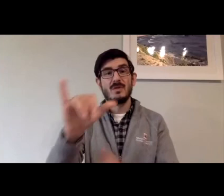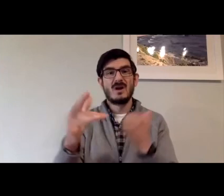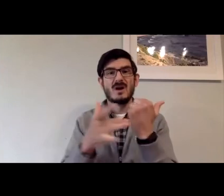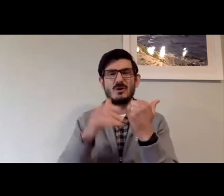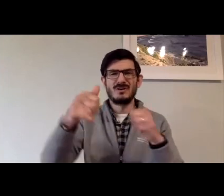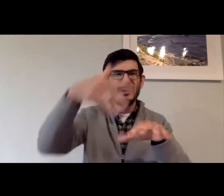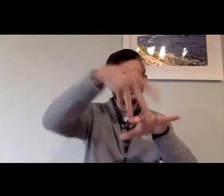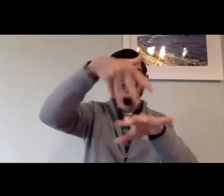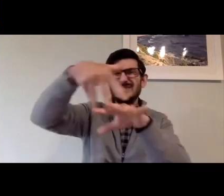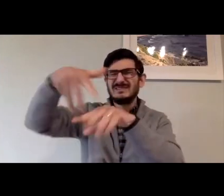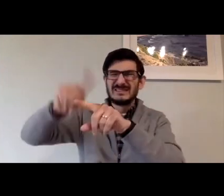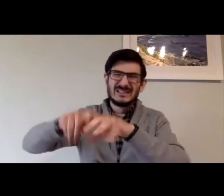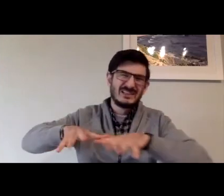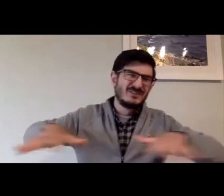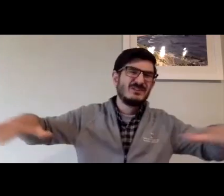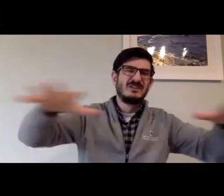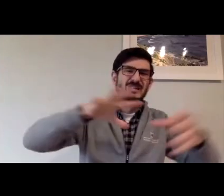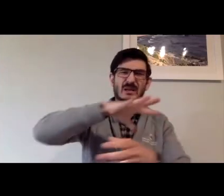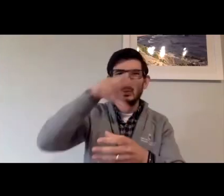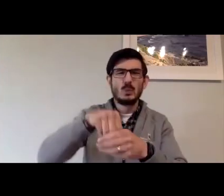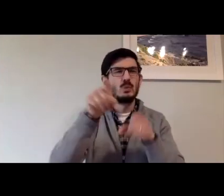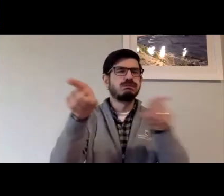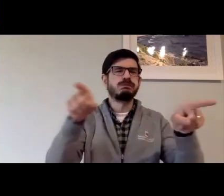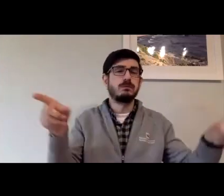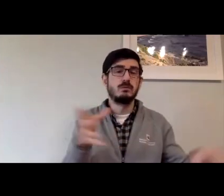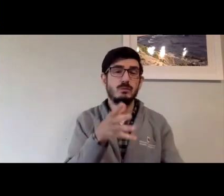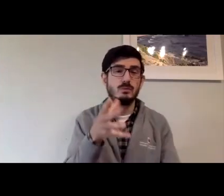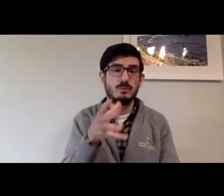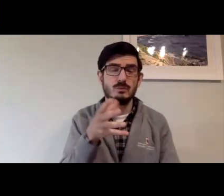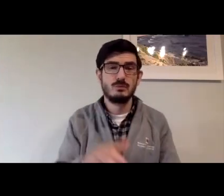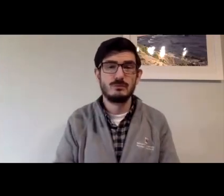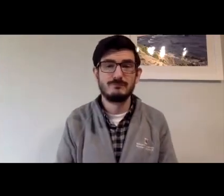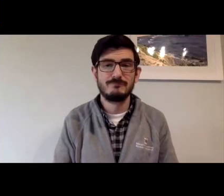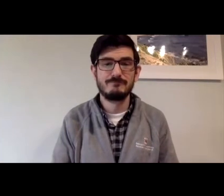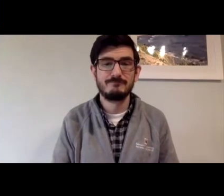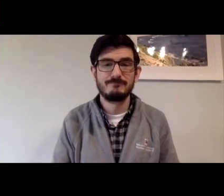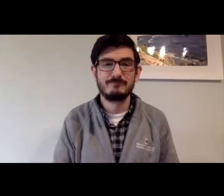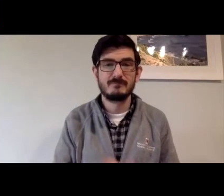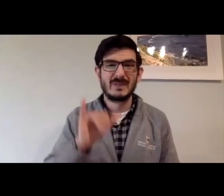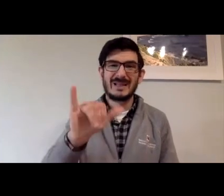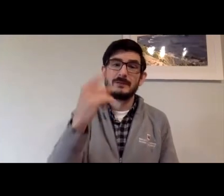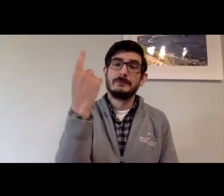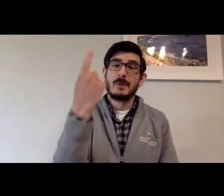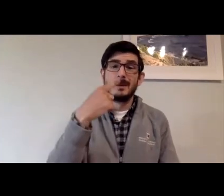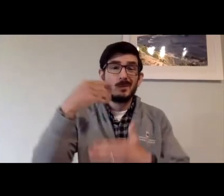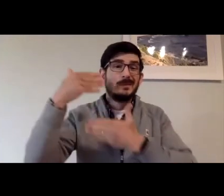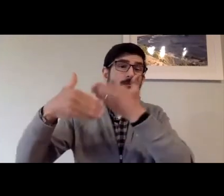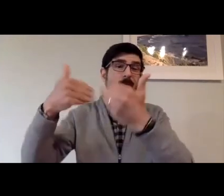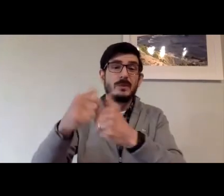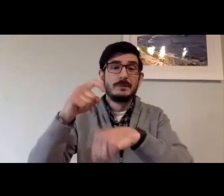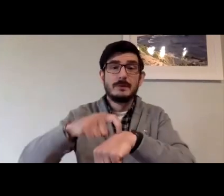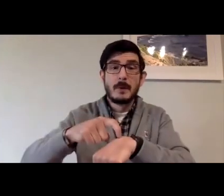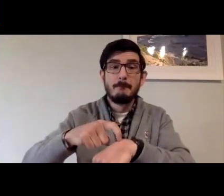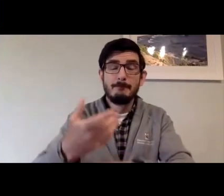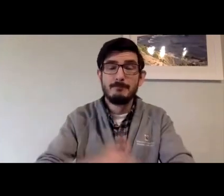wave, the next generation of technology that unseats that which has been embedded in those rural areas. And it